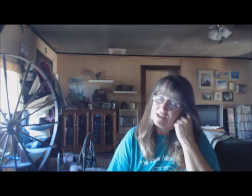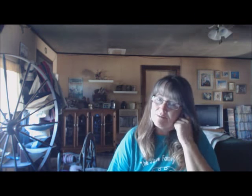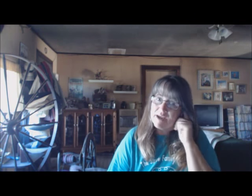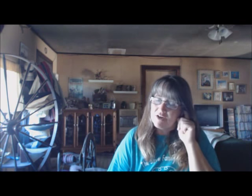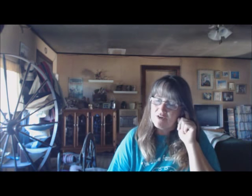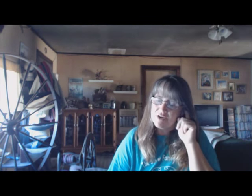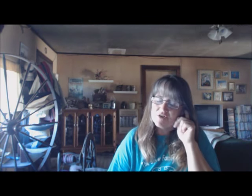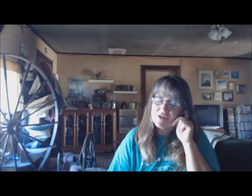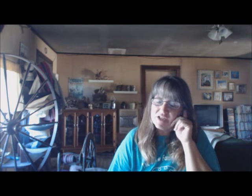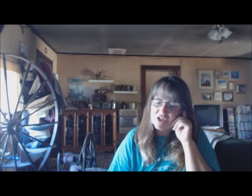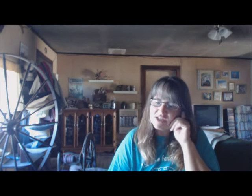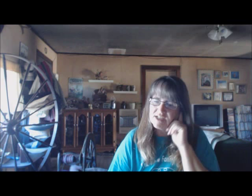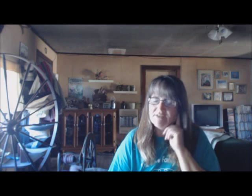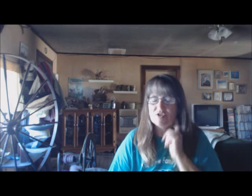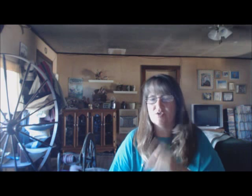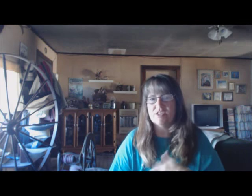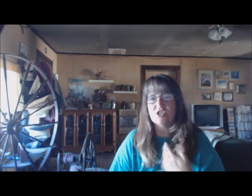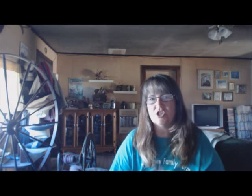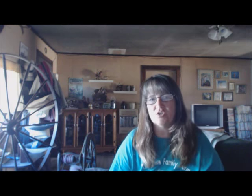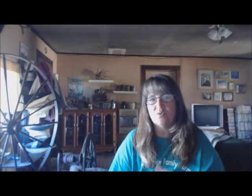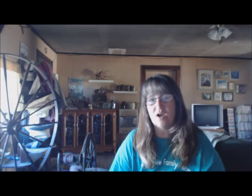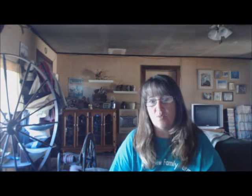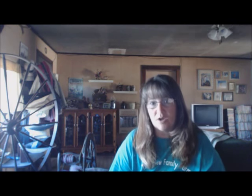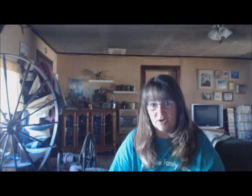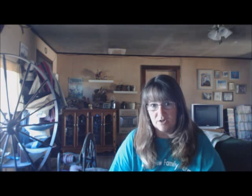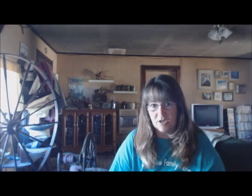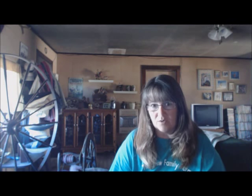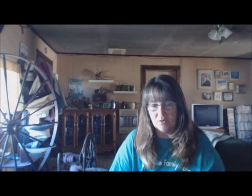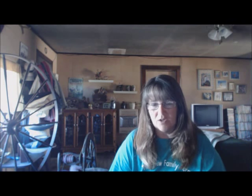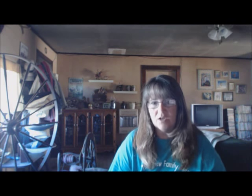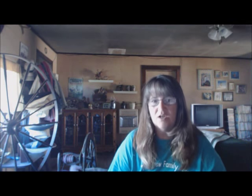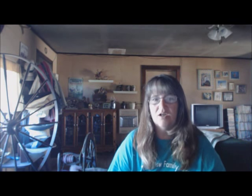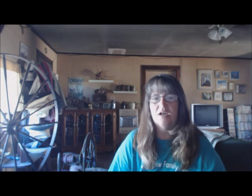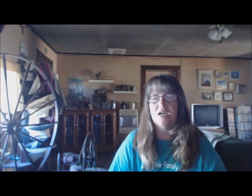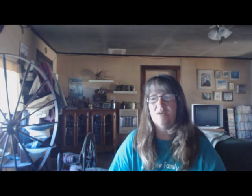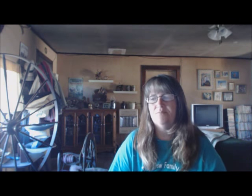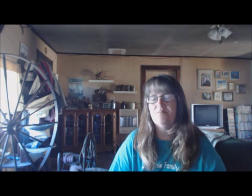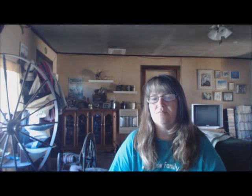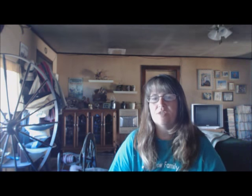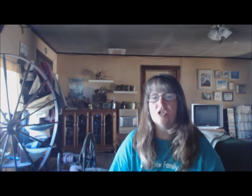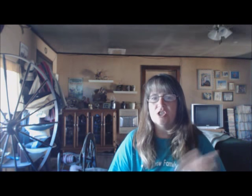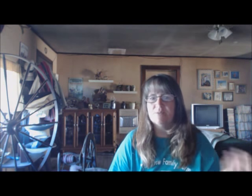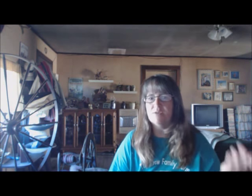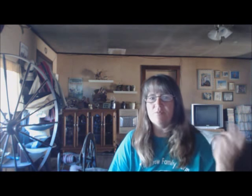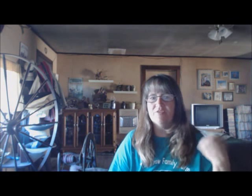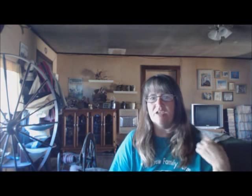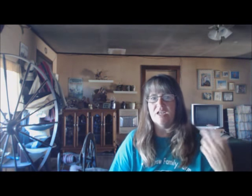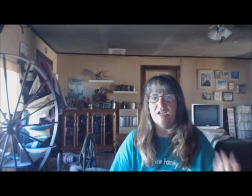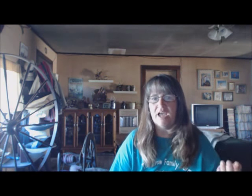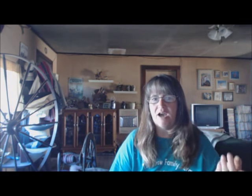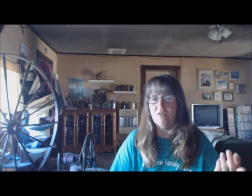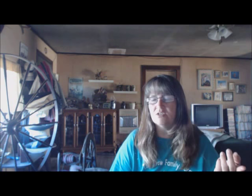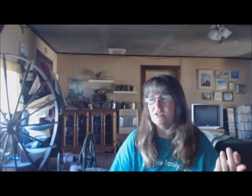to make her, understand she doesn't have a choice, and she knows where I want her to go. Um, she's been moving in and out